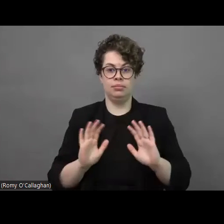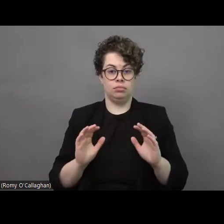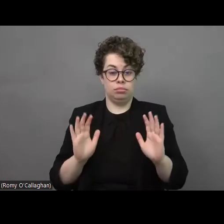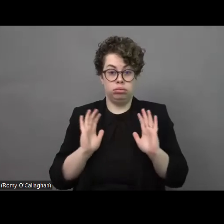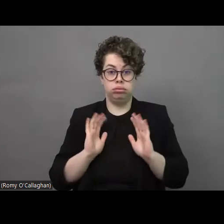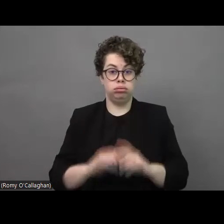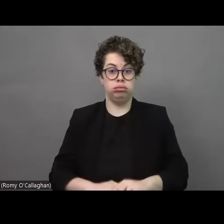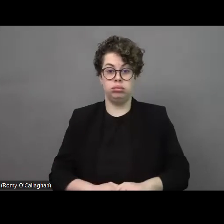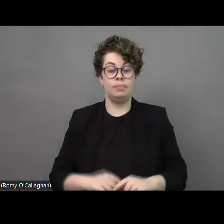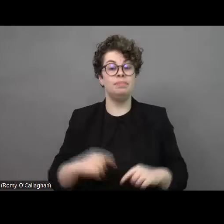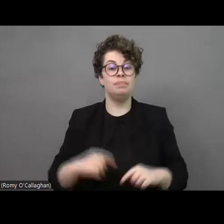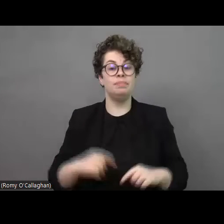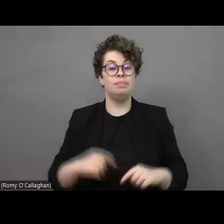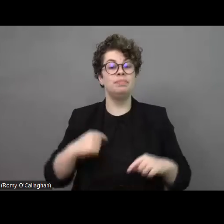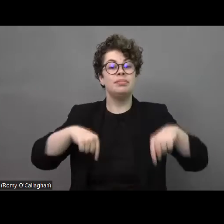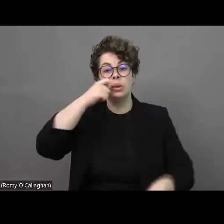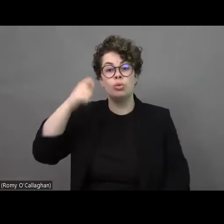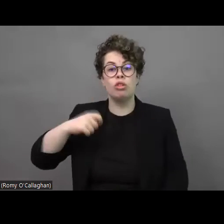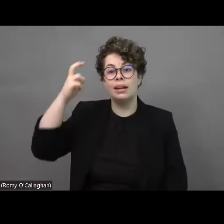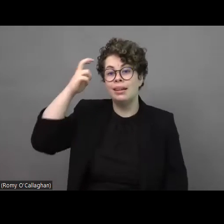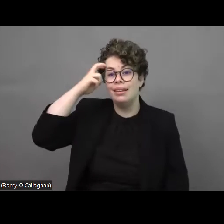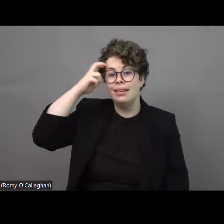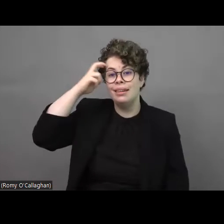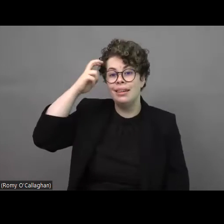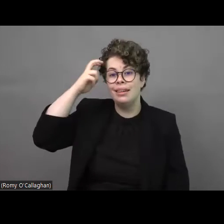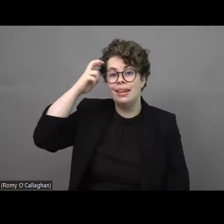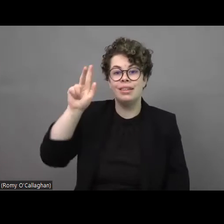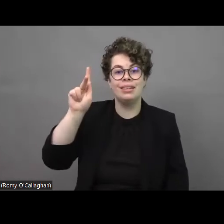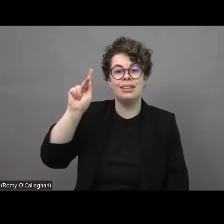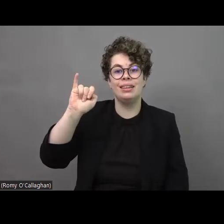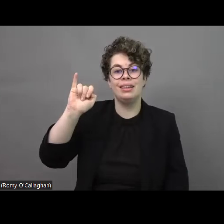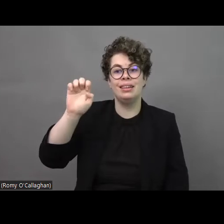I am in the city of Kyiv, in the capital, together with my adult